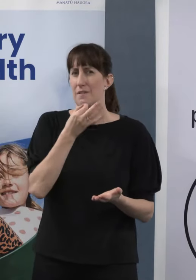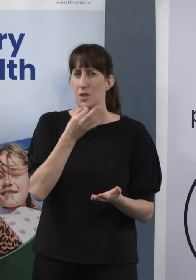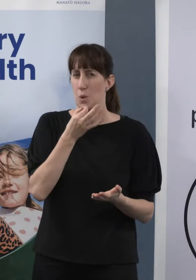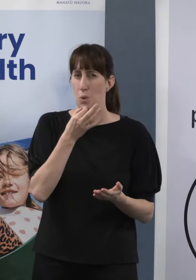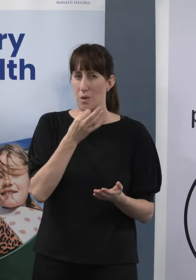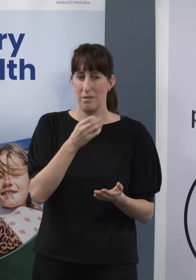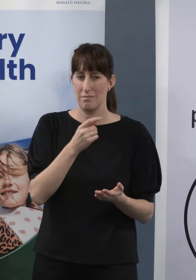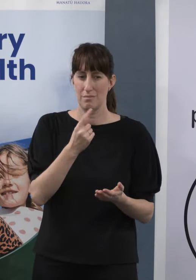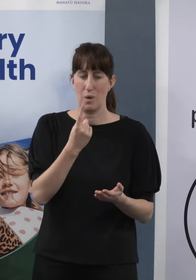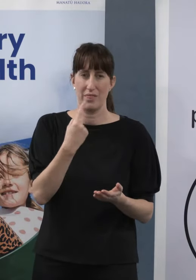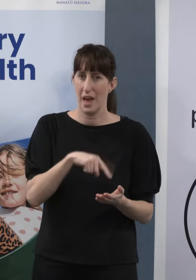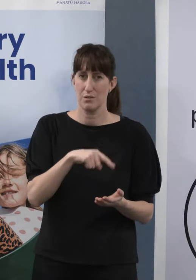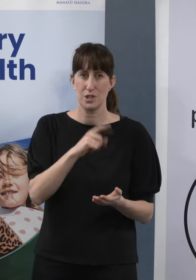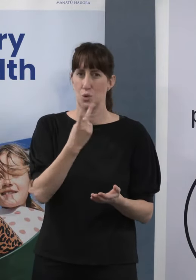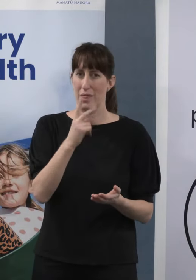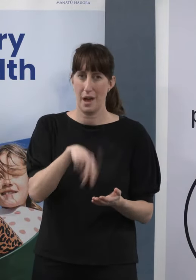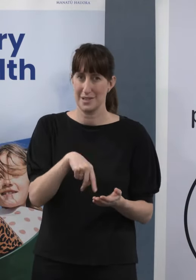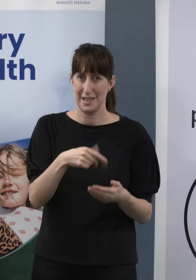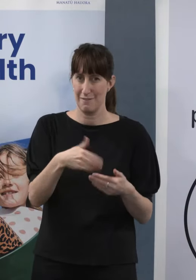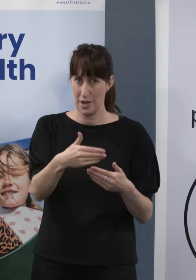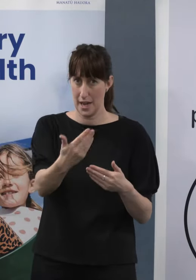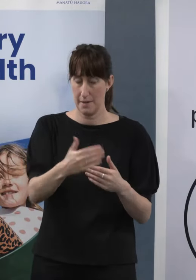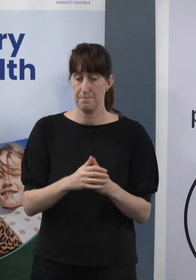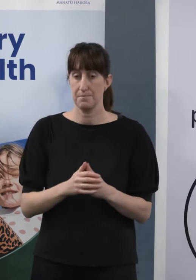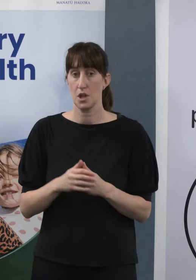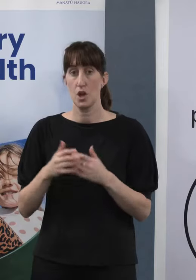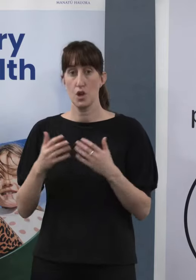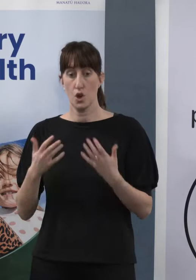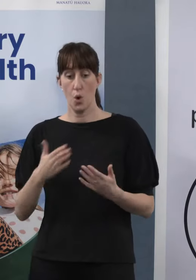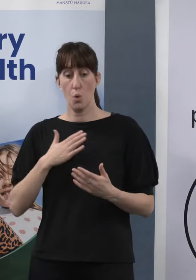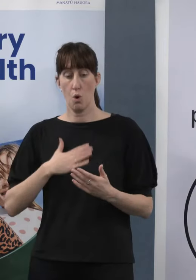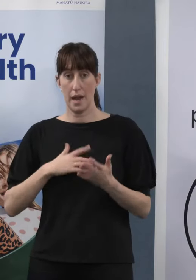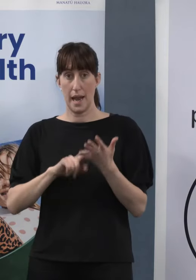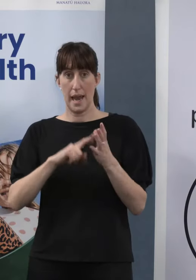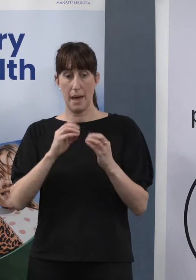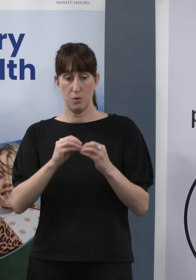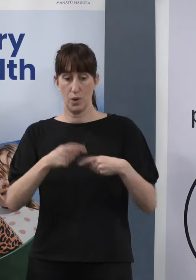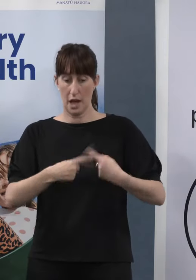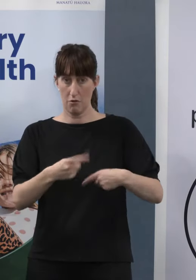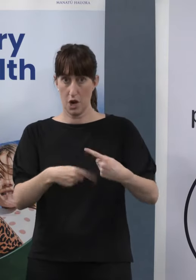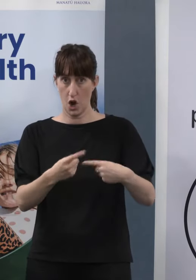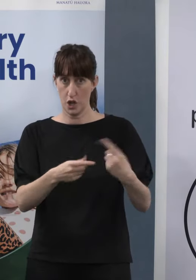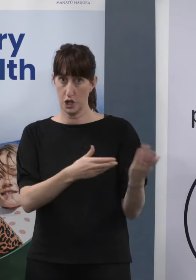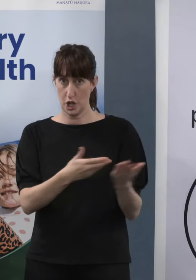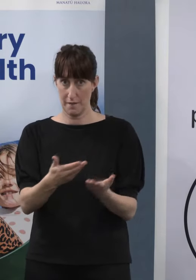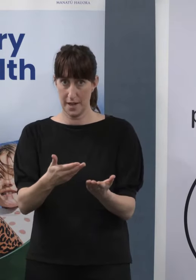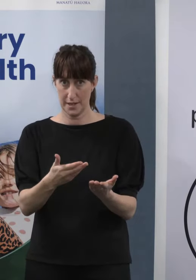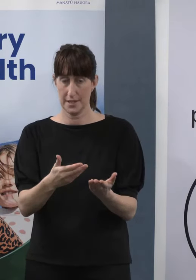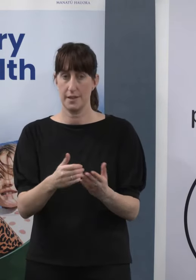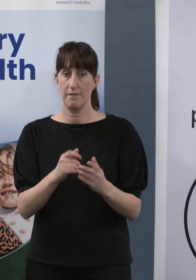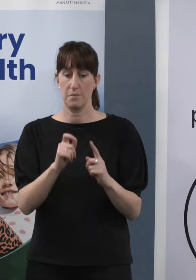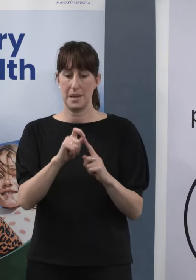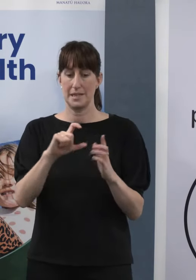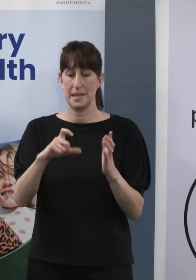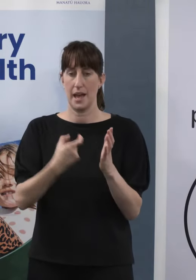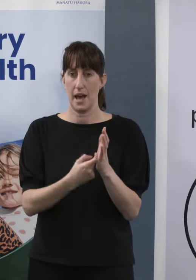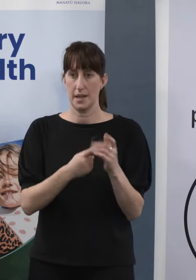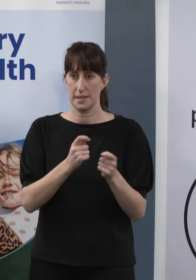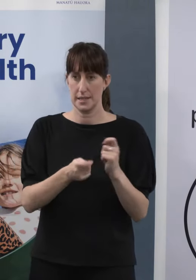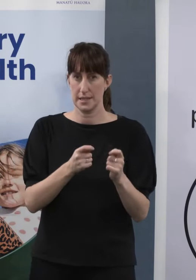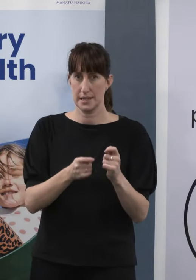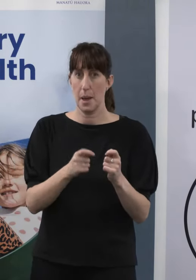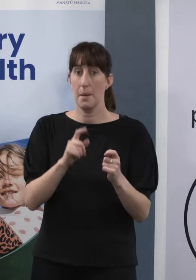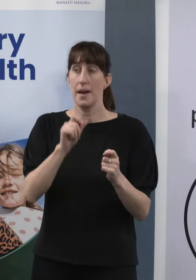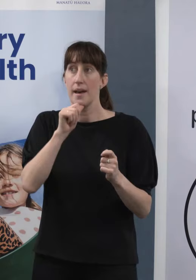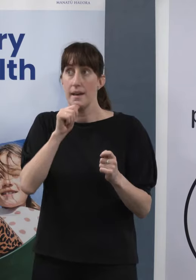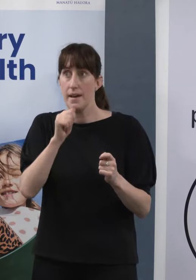day. So what we're wanting to do is, first of all, contract them to continue to deliver that, but to have that latent capacity to be able to scale up